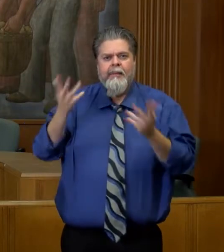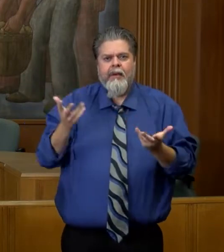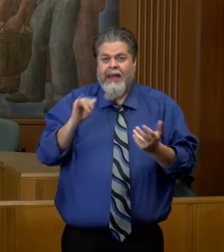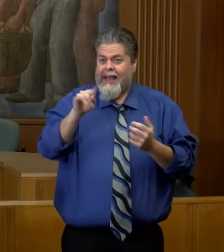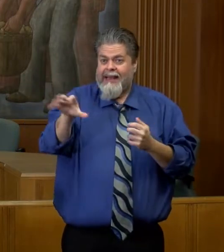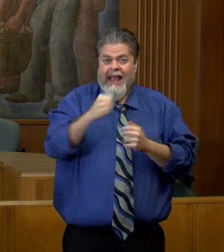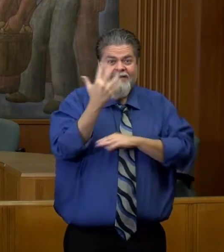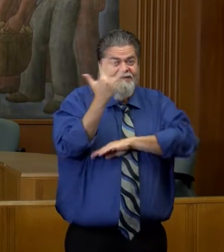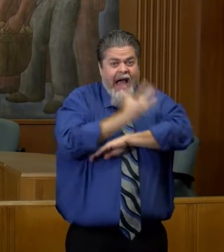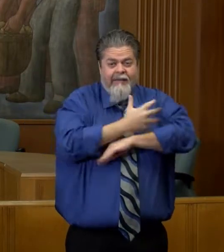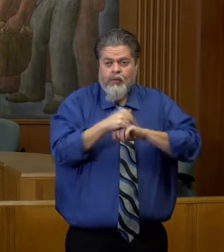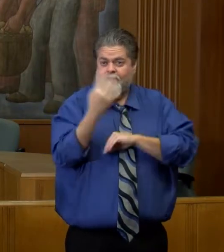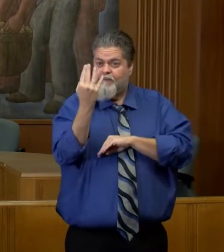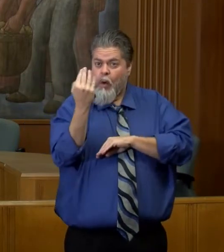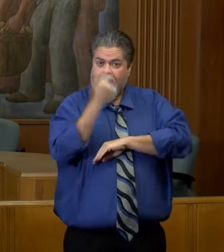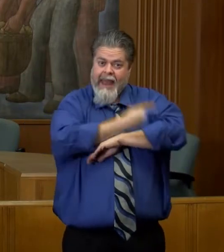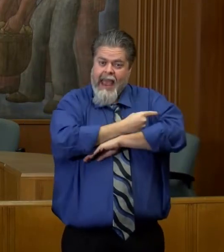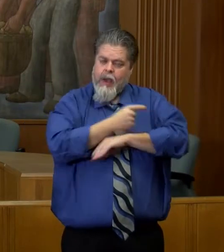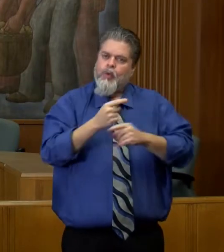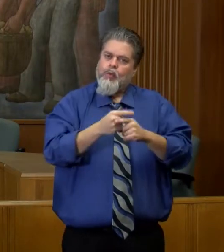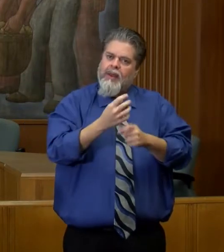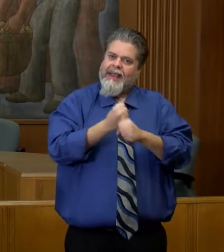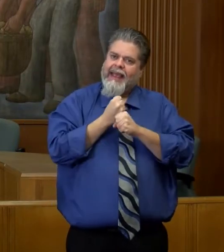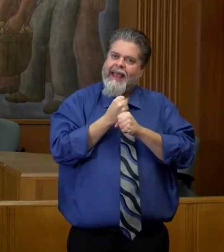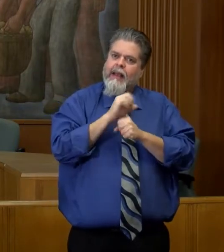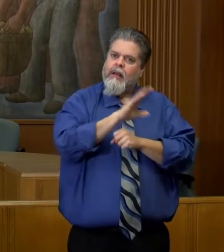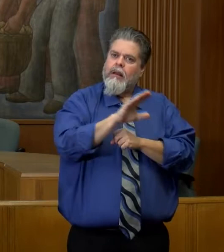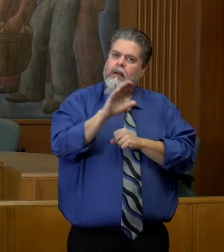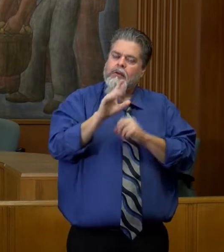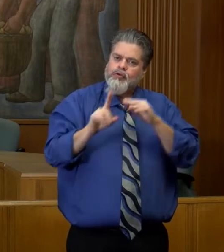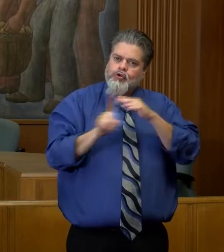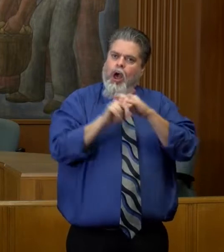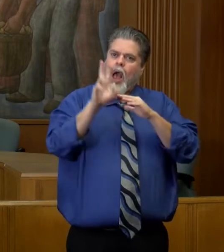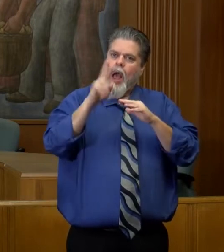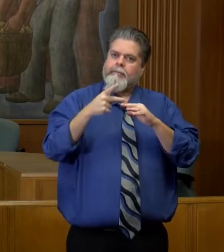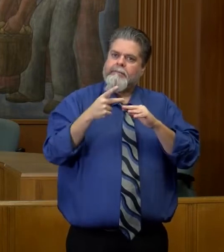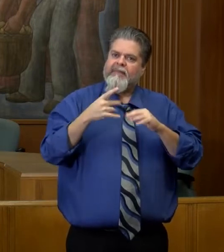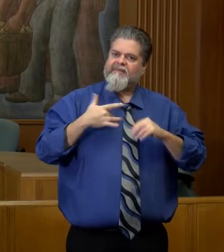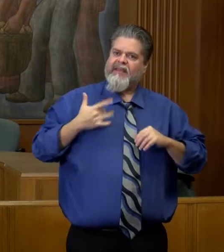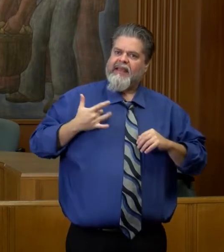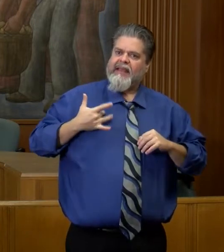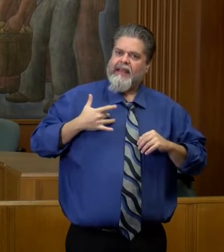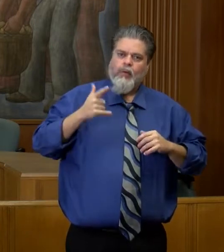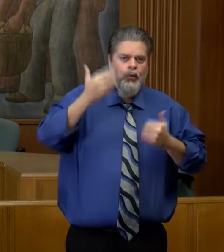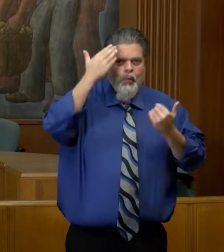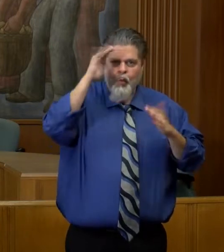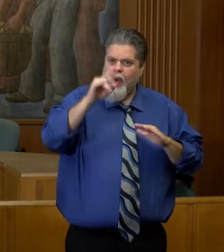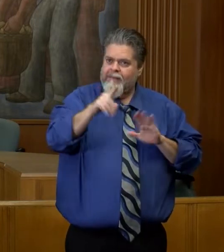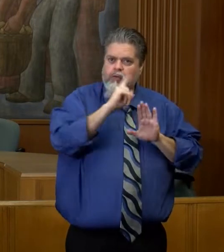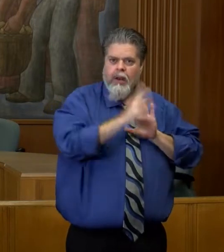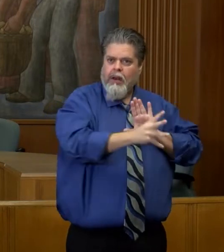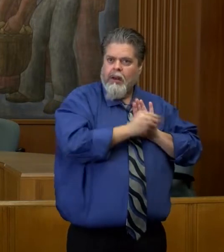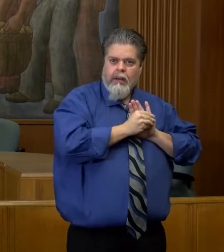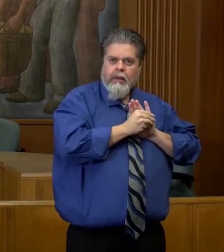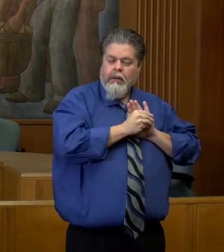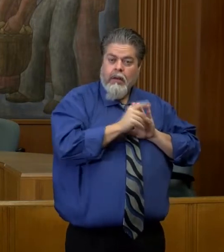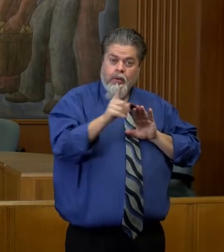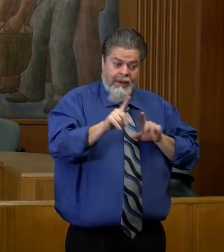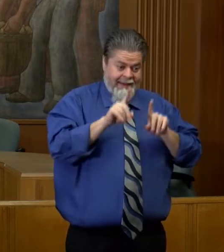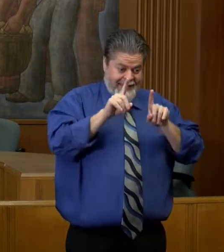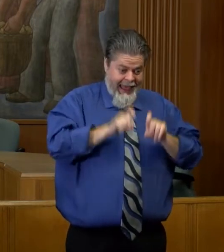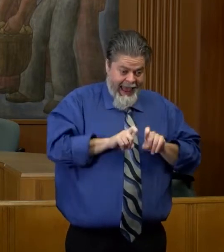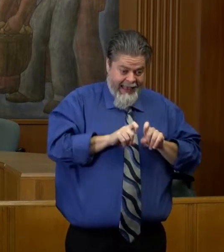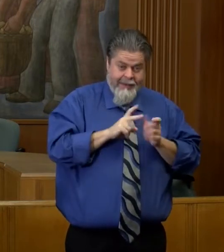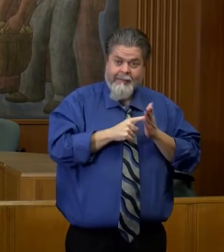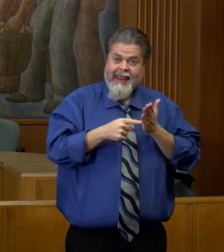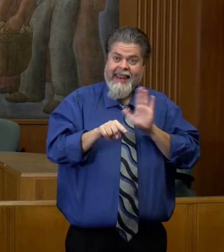up after a single exposure to somebody who's been positive. And so there's no way of knowing or predicting. We can give you a test, but just because that test